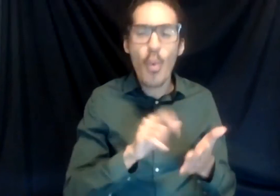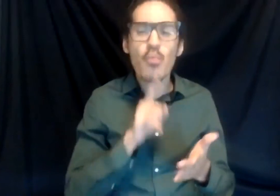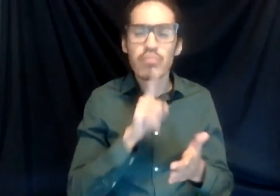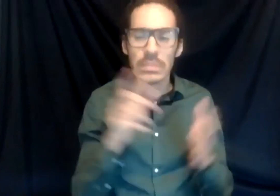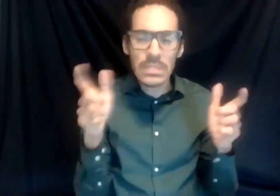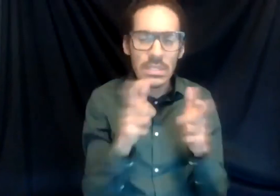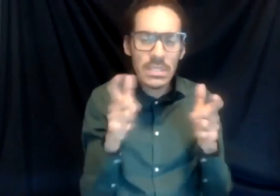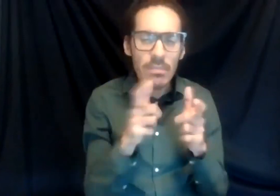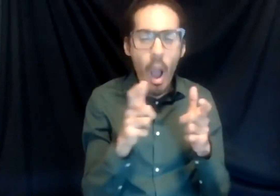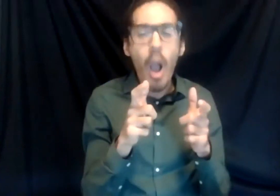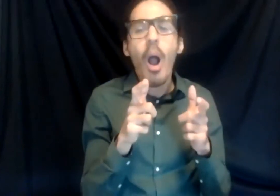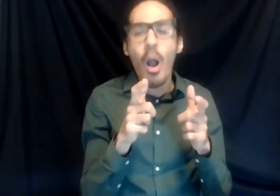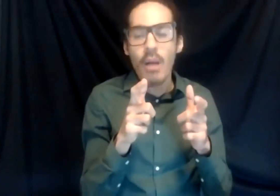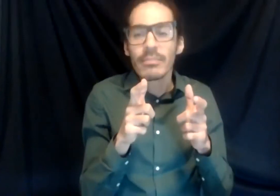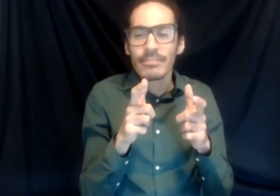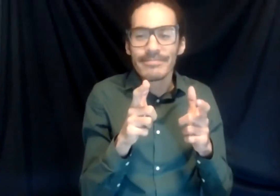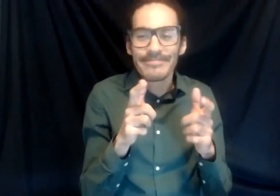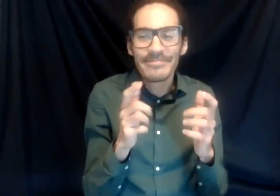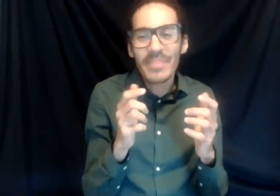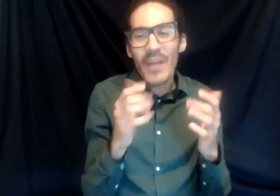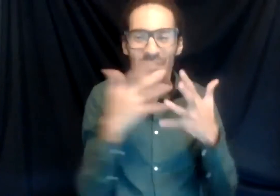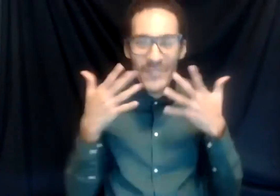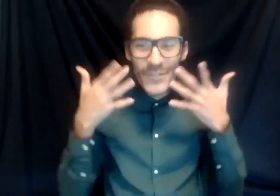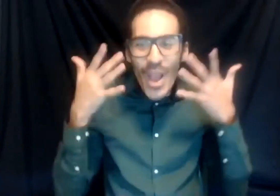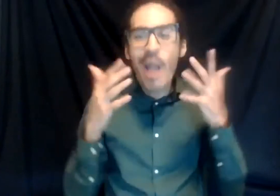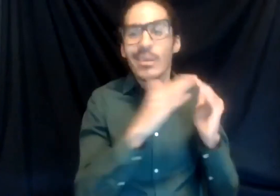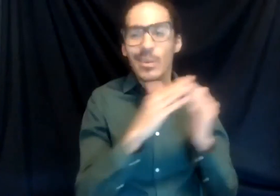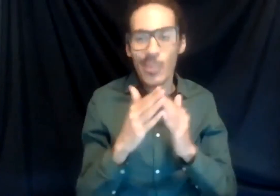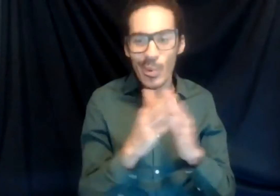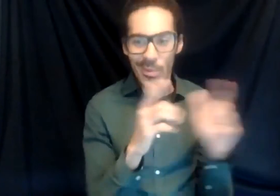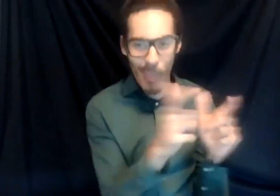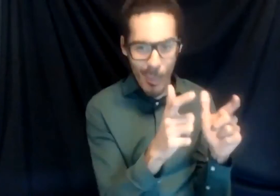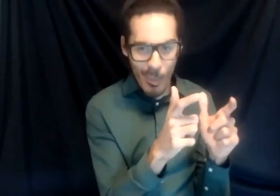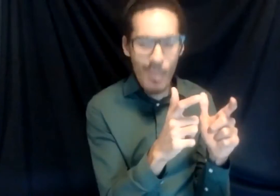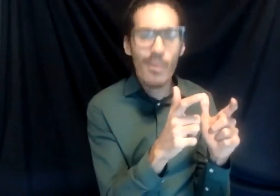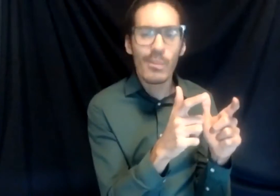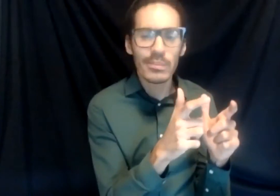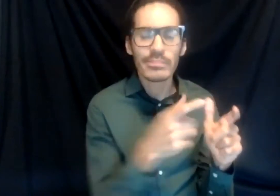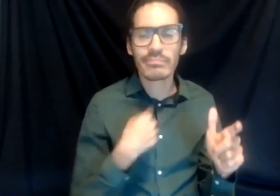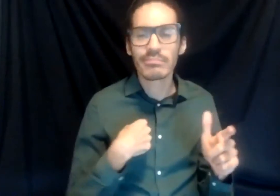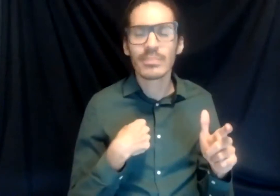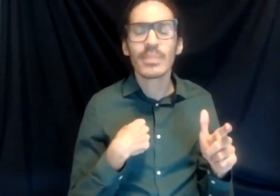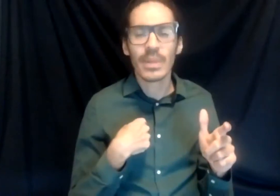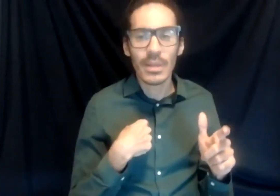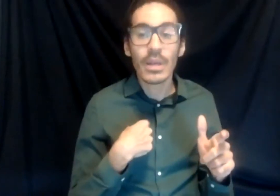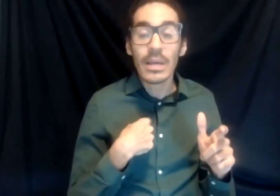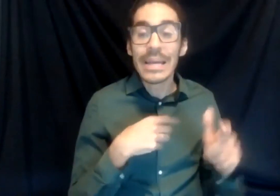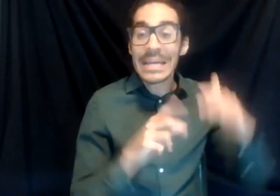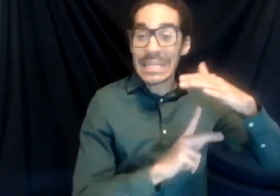-knit community. So I went to school all the way from kindergarten to high school